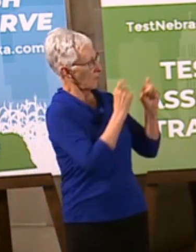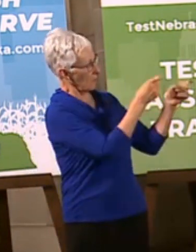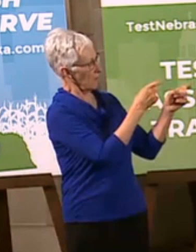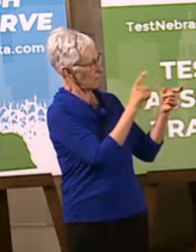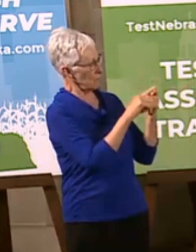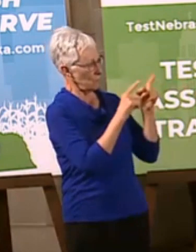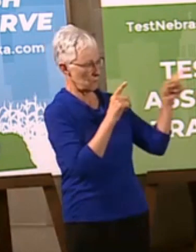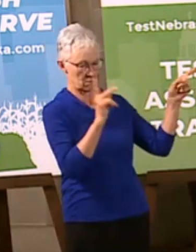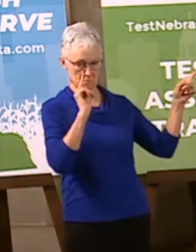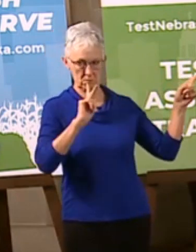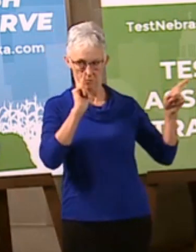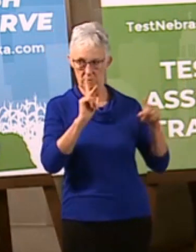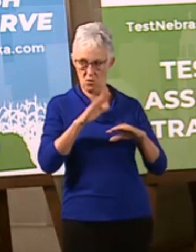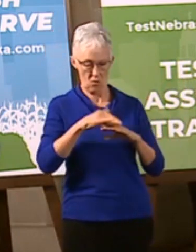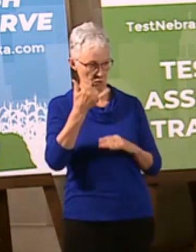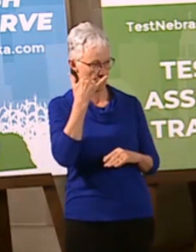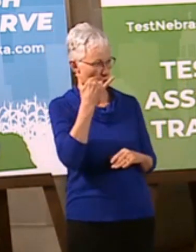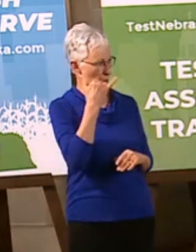program and Dave I think you're gonna be up first.